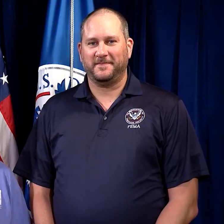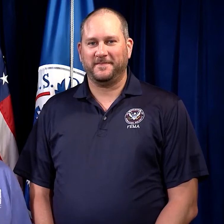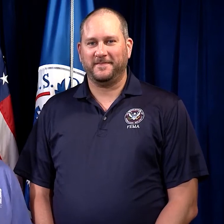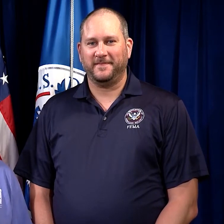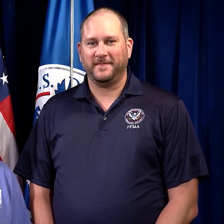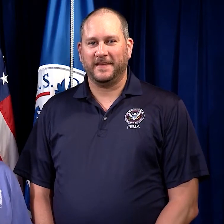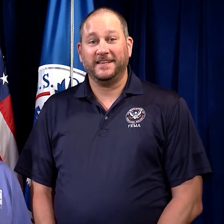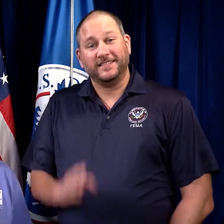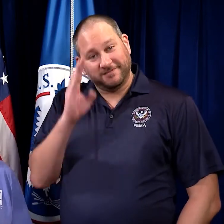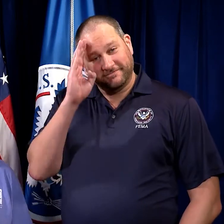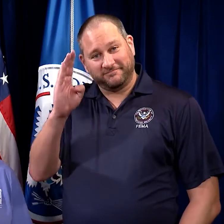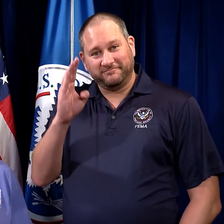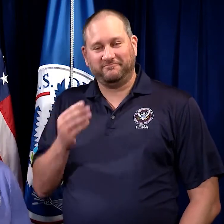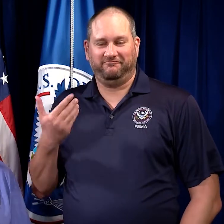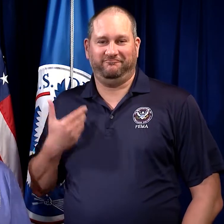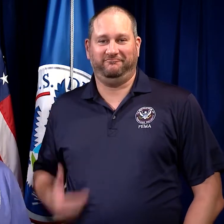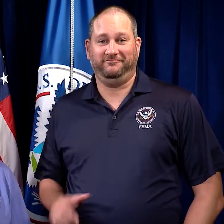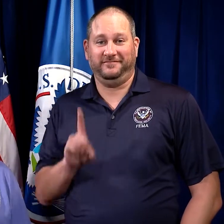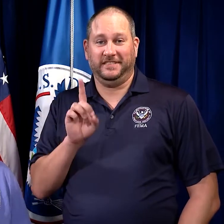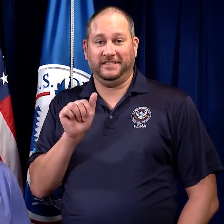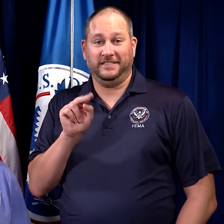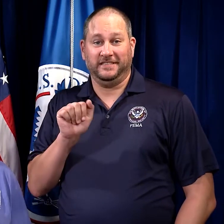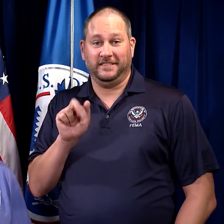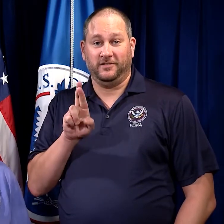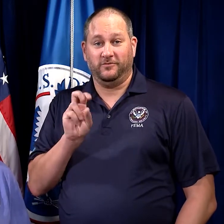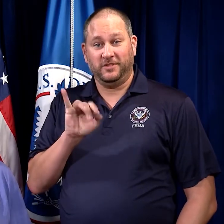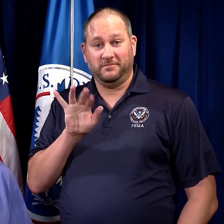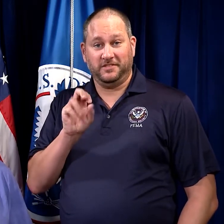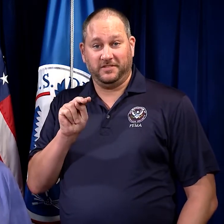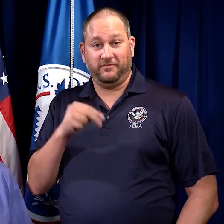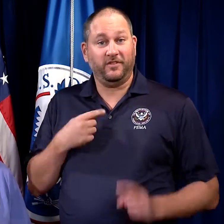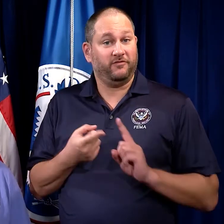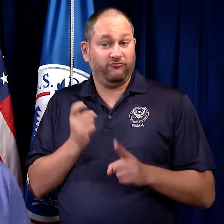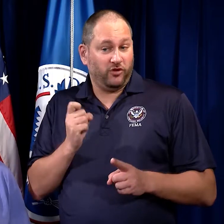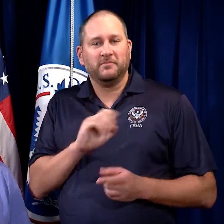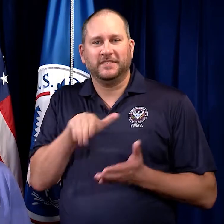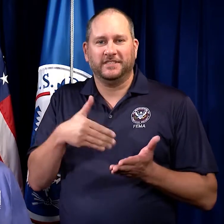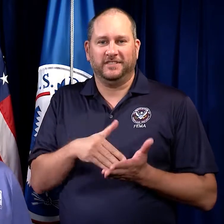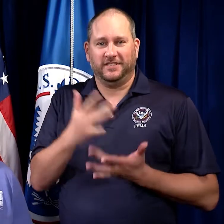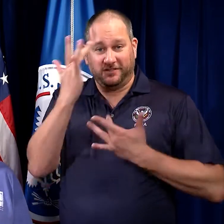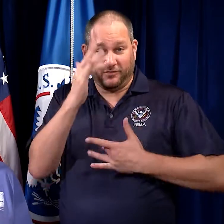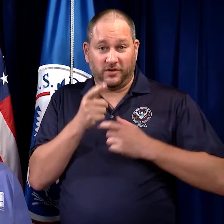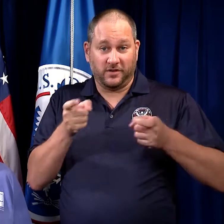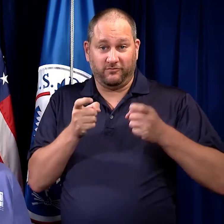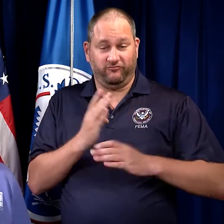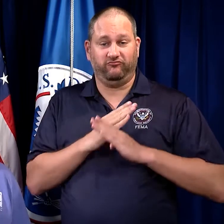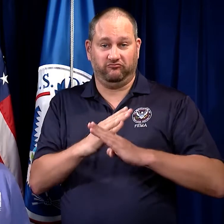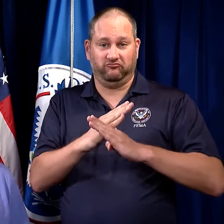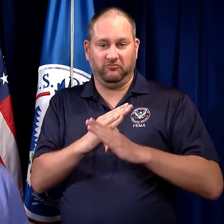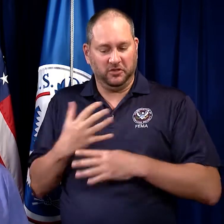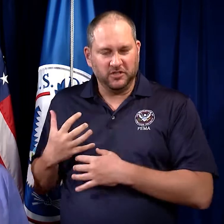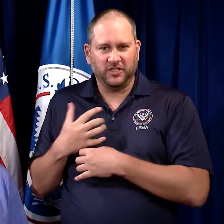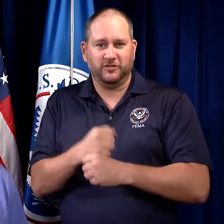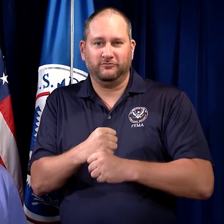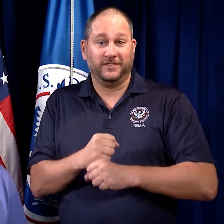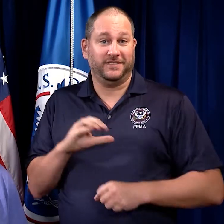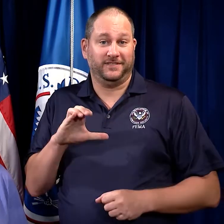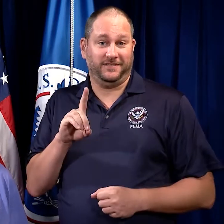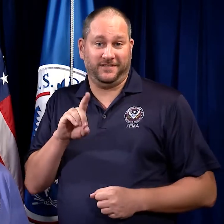Hi, my name is Dana Robison and I'm from the Centers for Disease Control and Prevention, also known as the CDC.